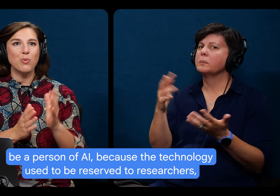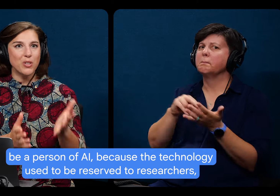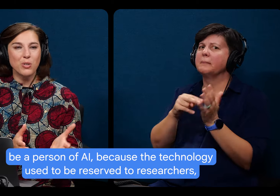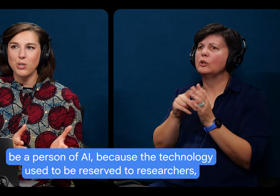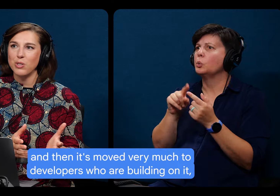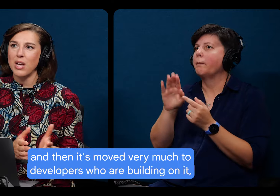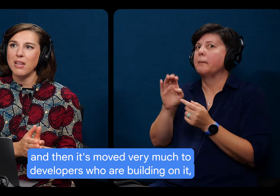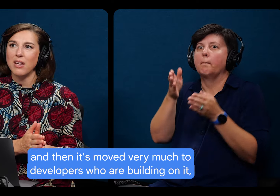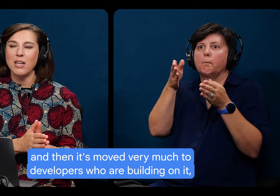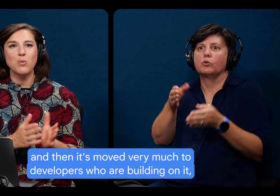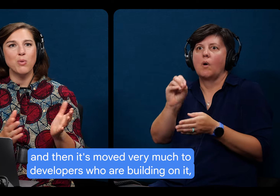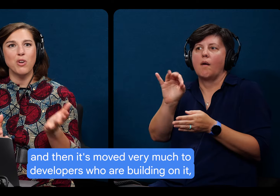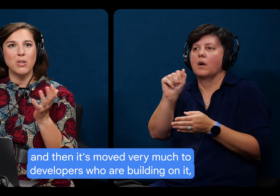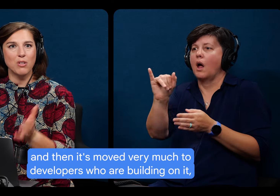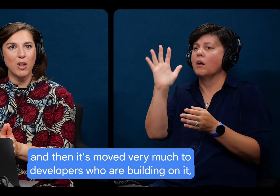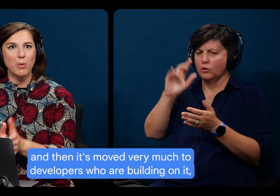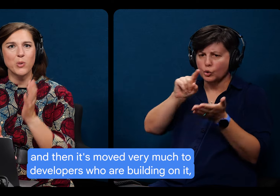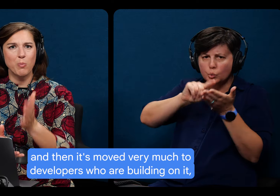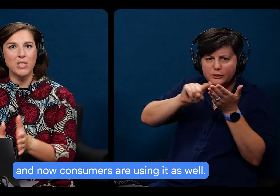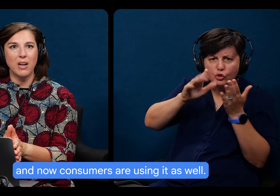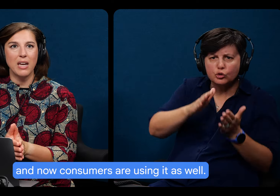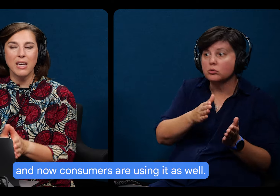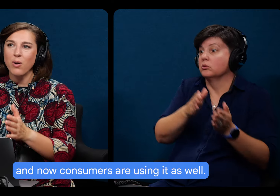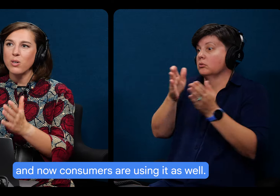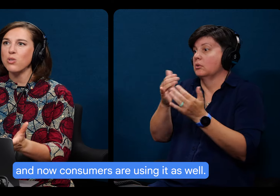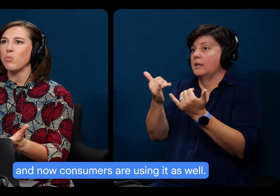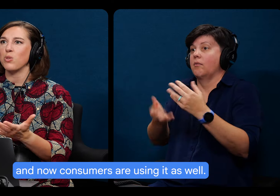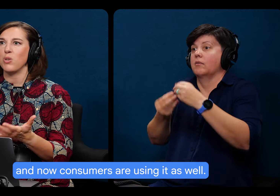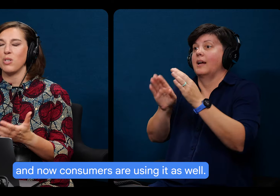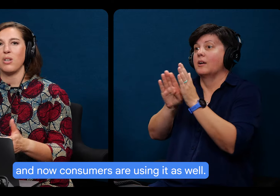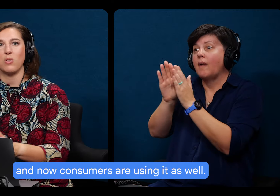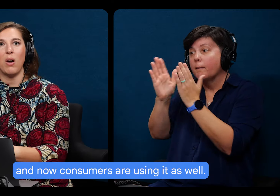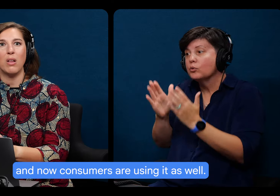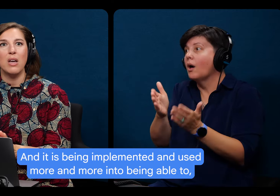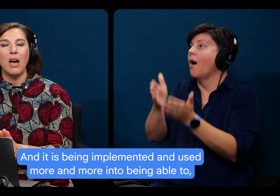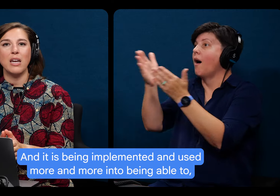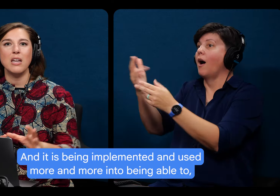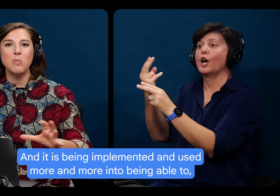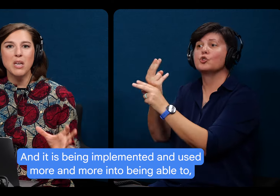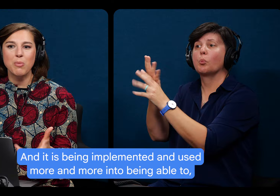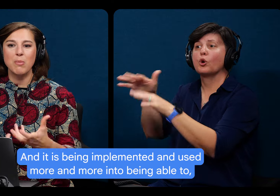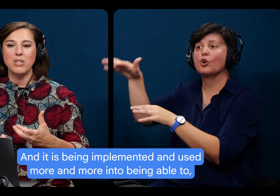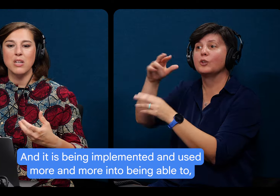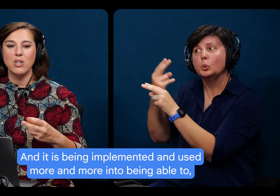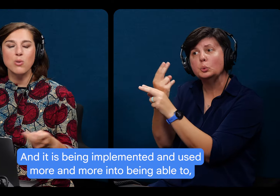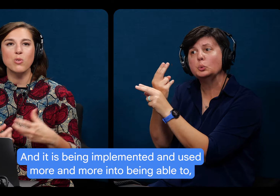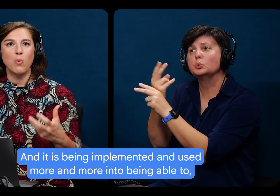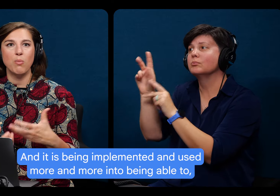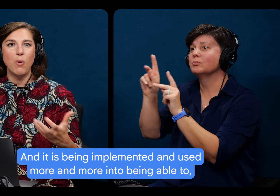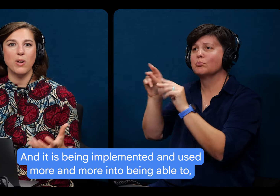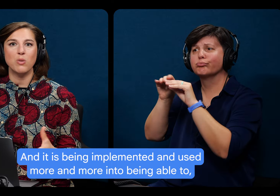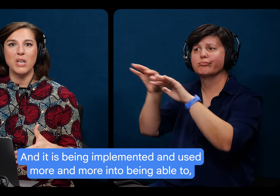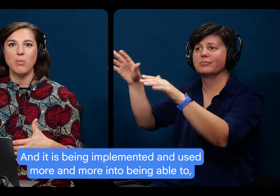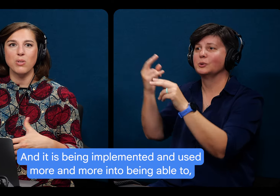to researchers and then it's moved very much developers who are building on it. And now consumers are using it as well. And it is being implemented and used